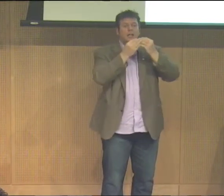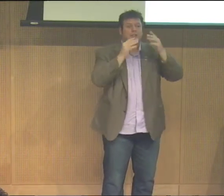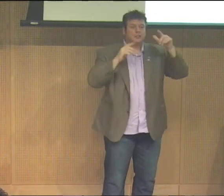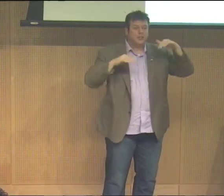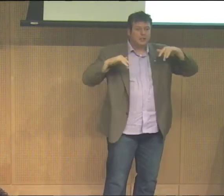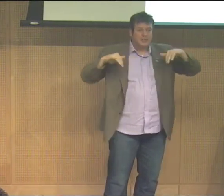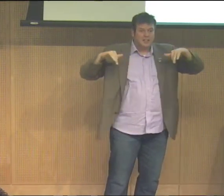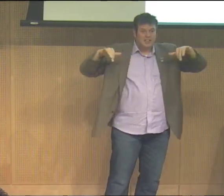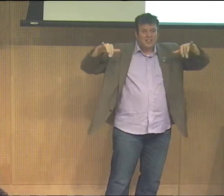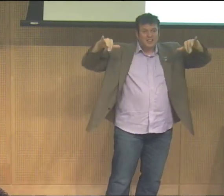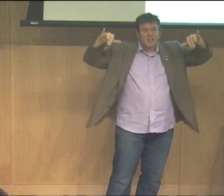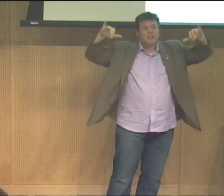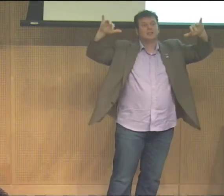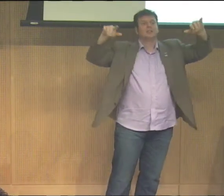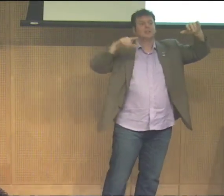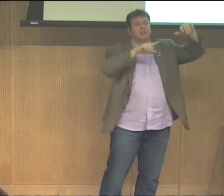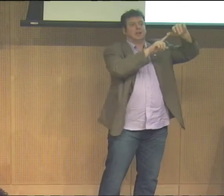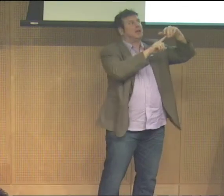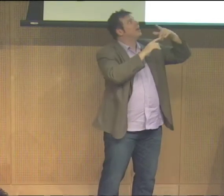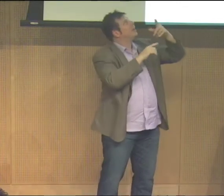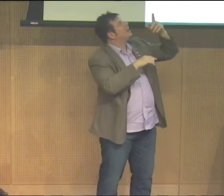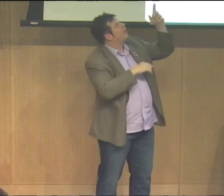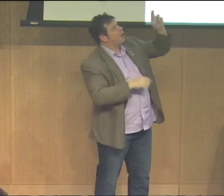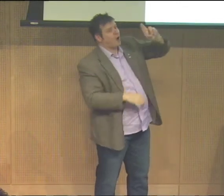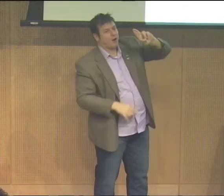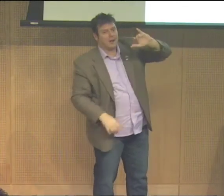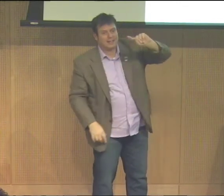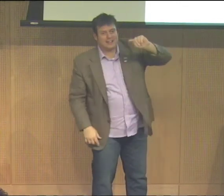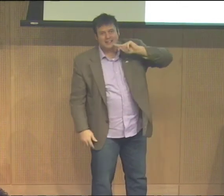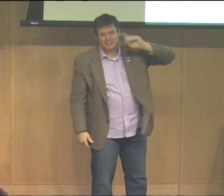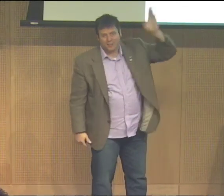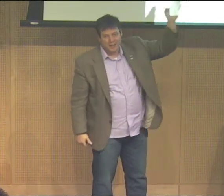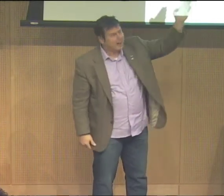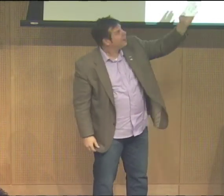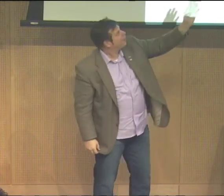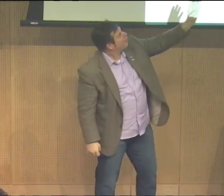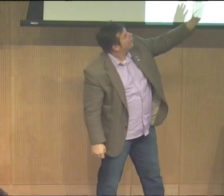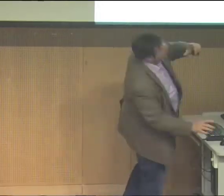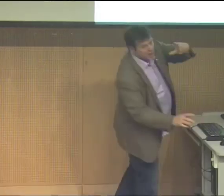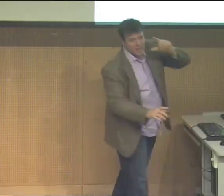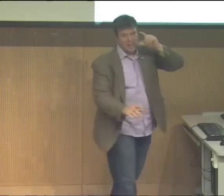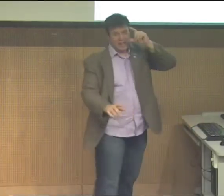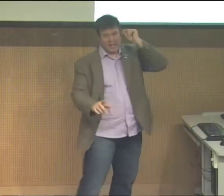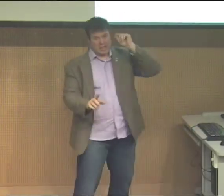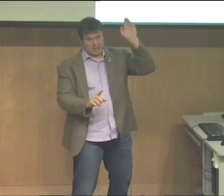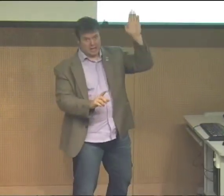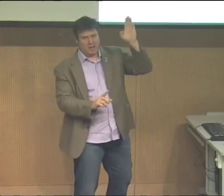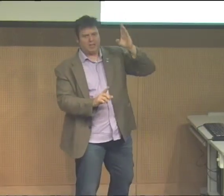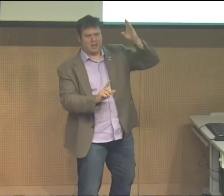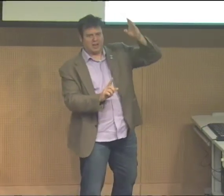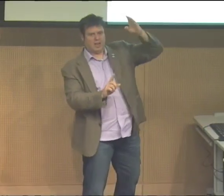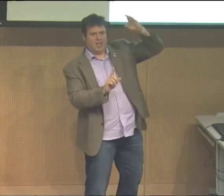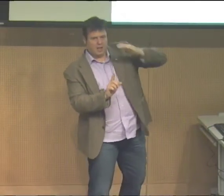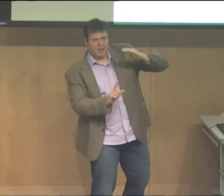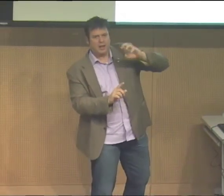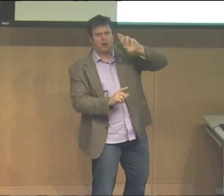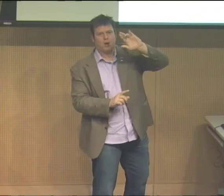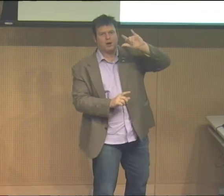Then we go outwards from the center to organizations. You know, we have art. Okay, Gallaudet, GU, that's what I have there.